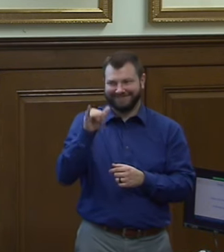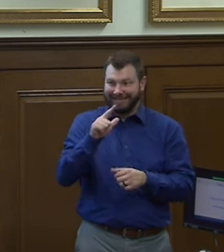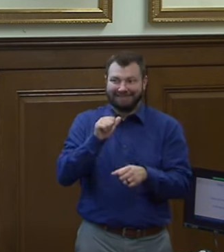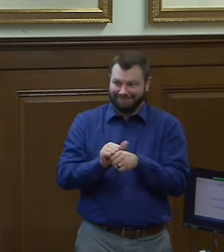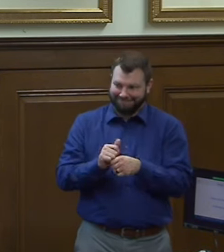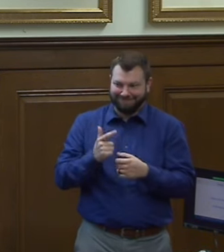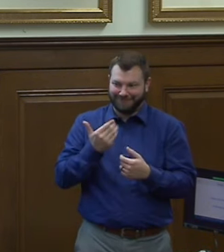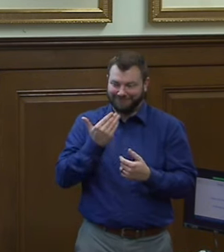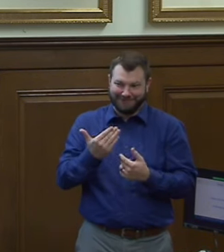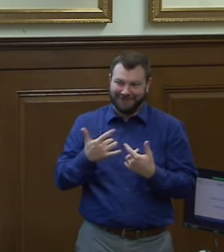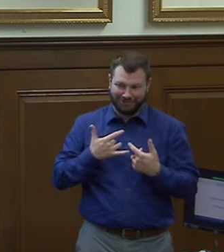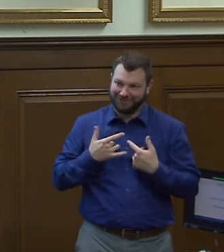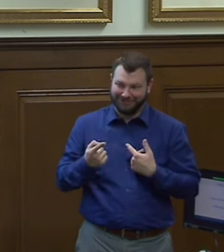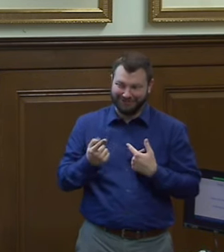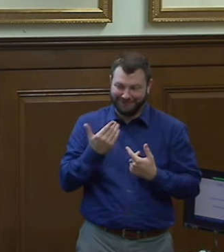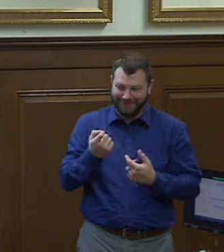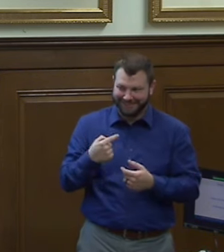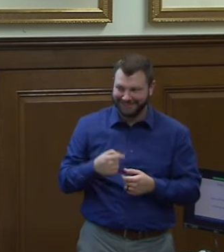concerns